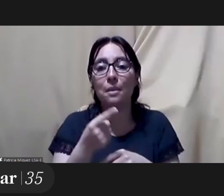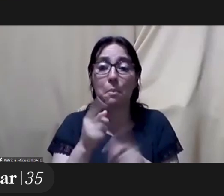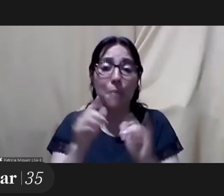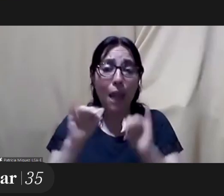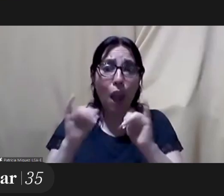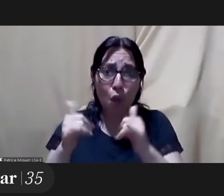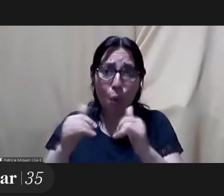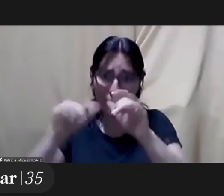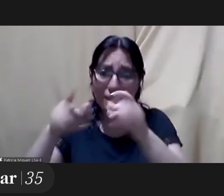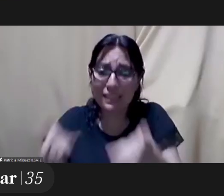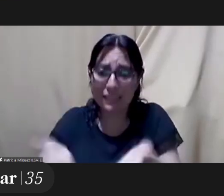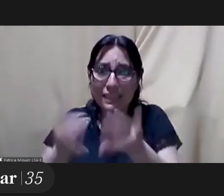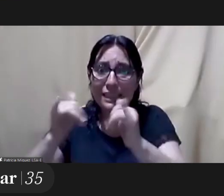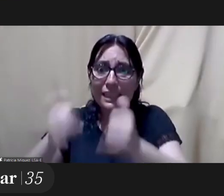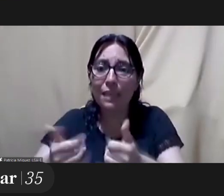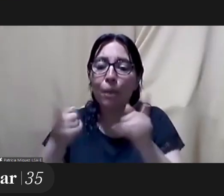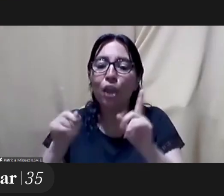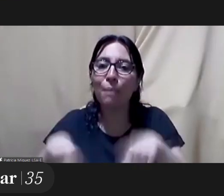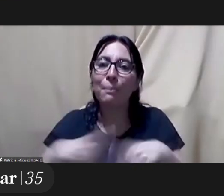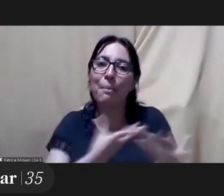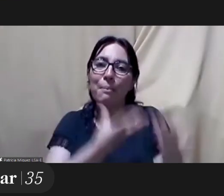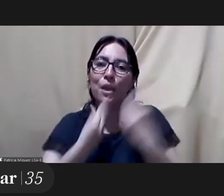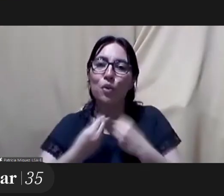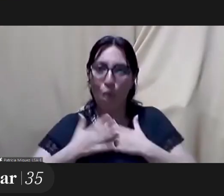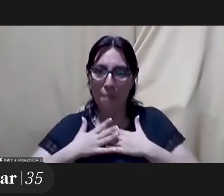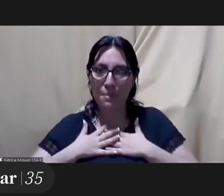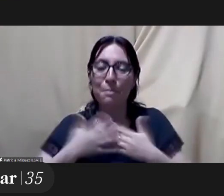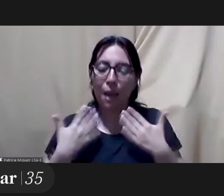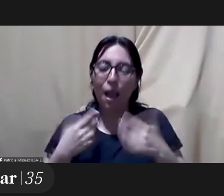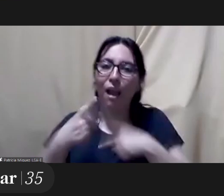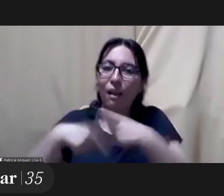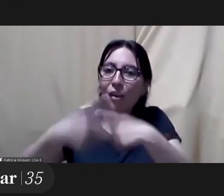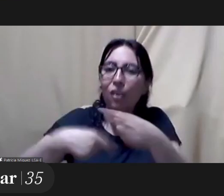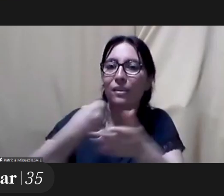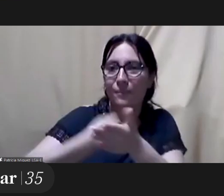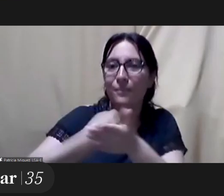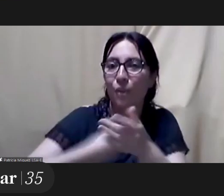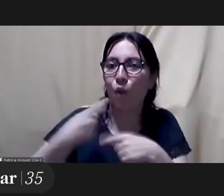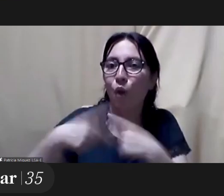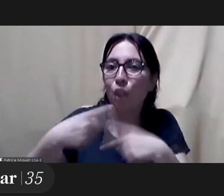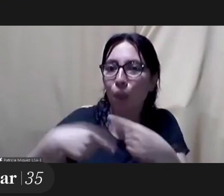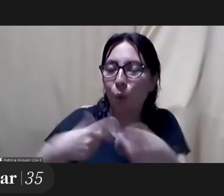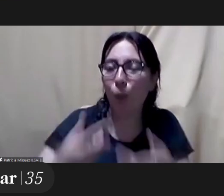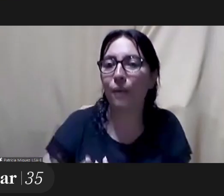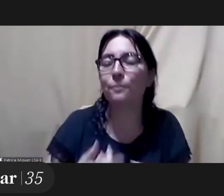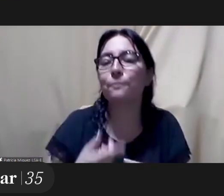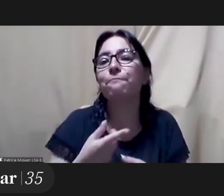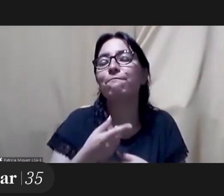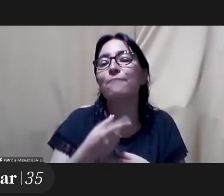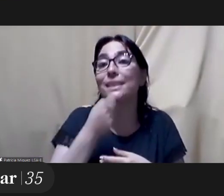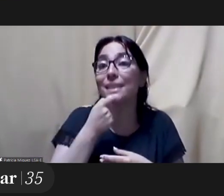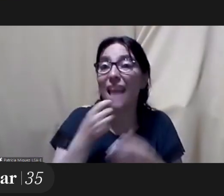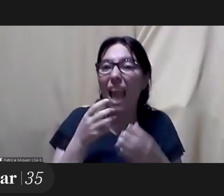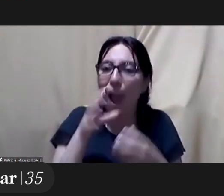she was recognizing the work of a director that came after her not just before her so to see